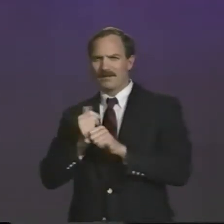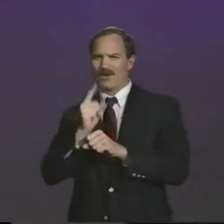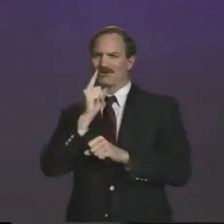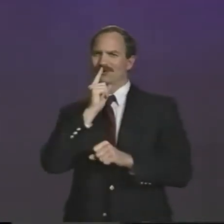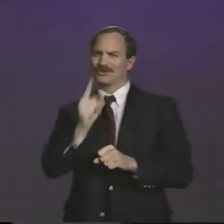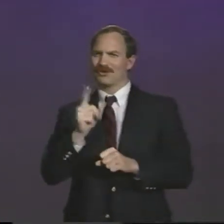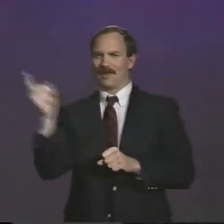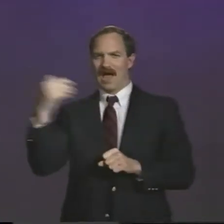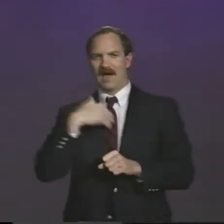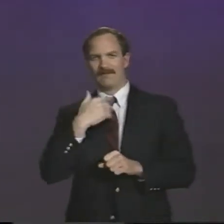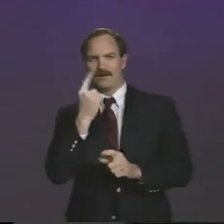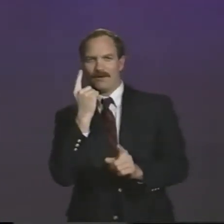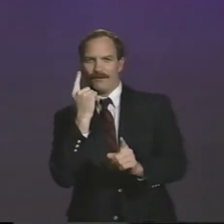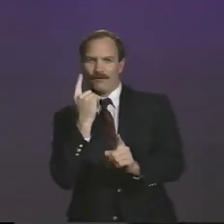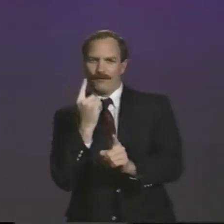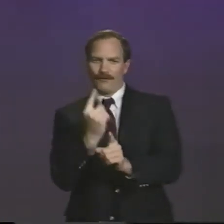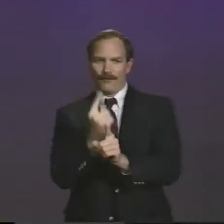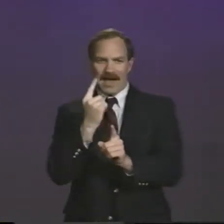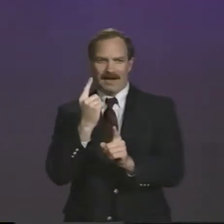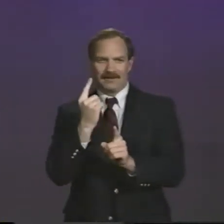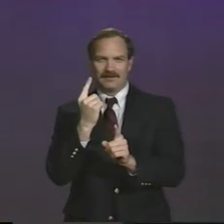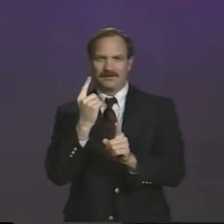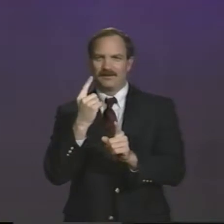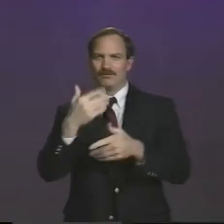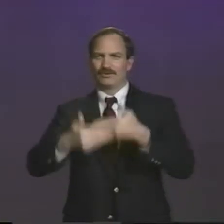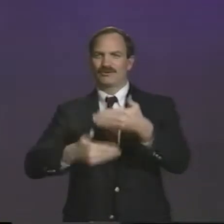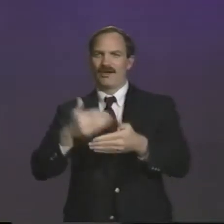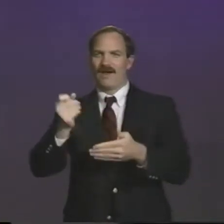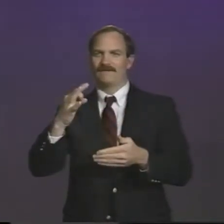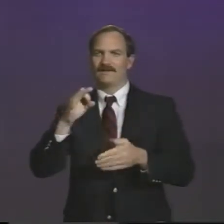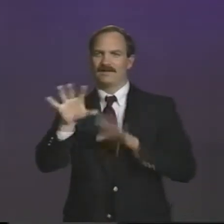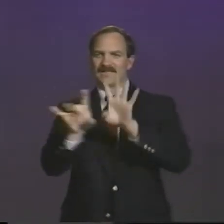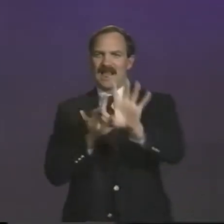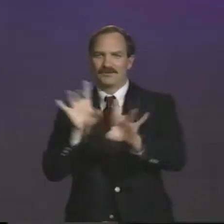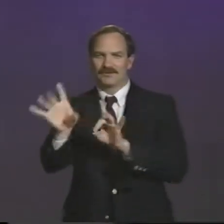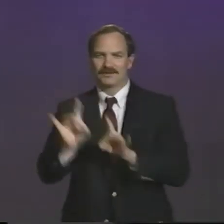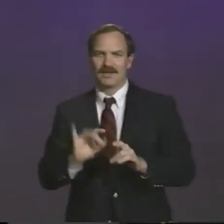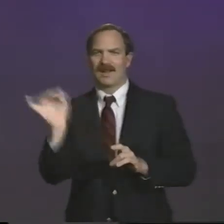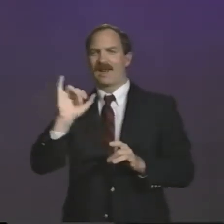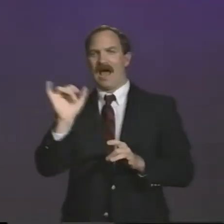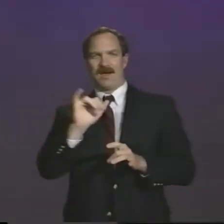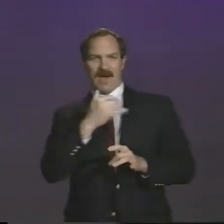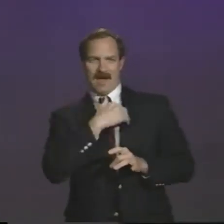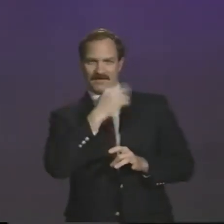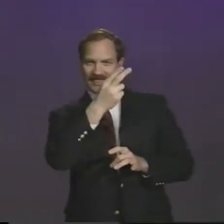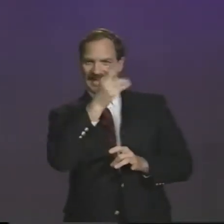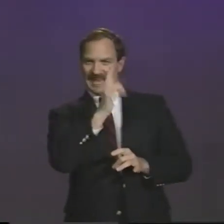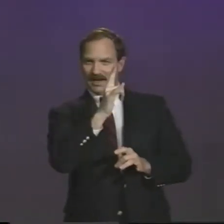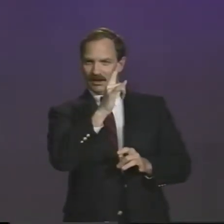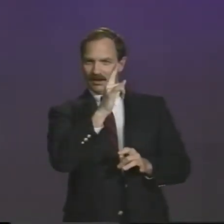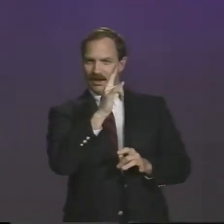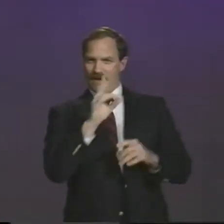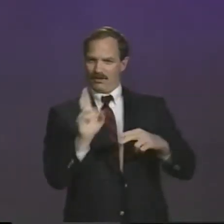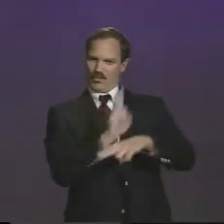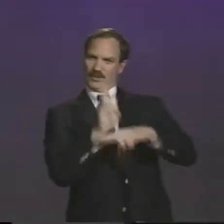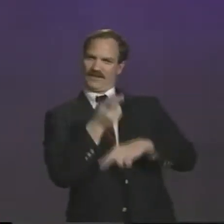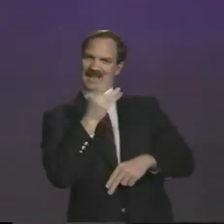an opportunity to meet with the officials there to ensure that we have the correct selection procedure. For example,